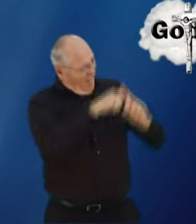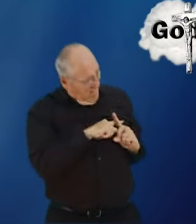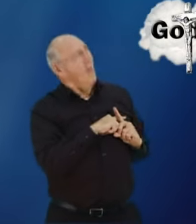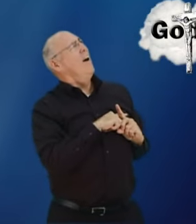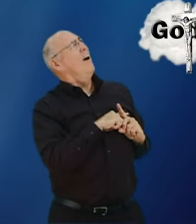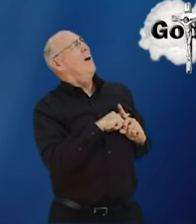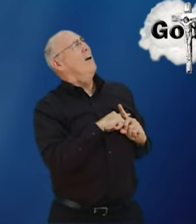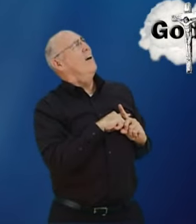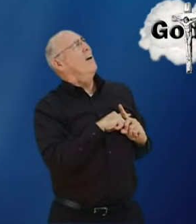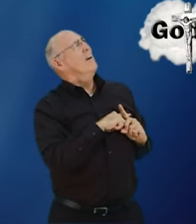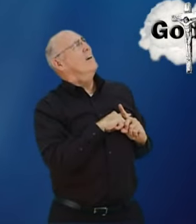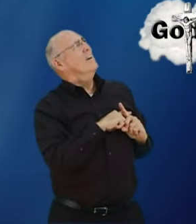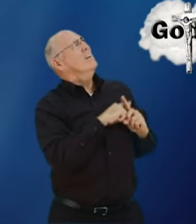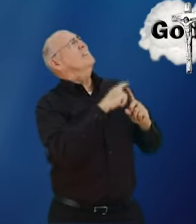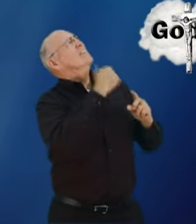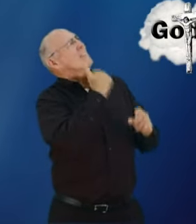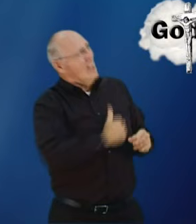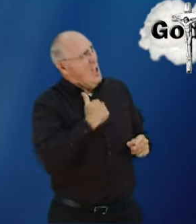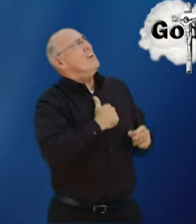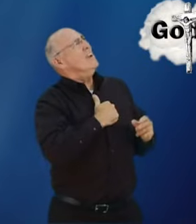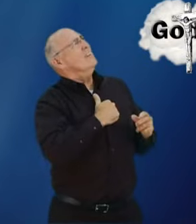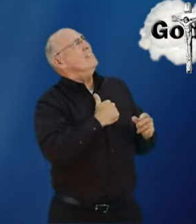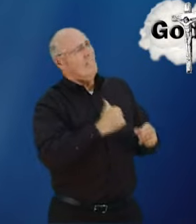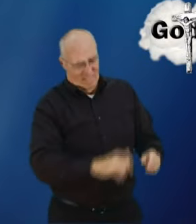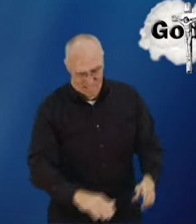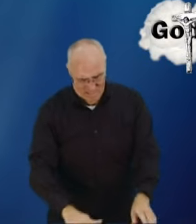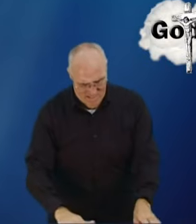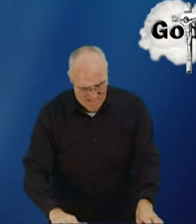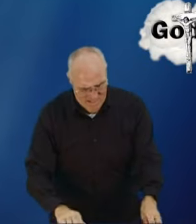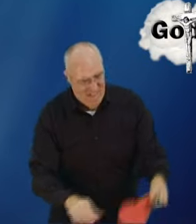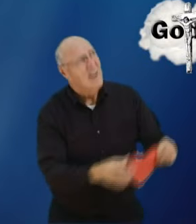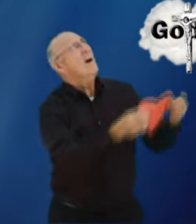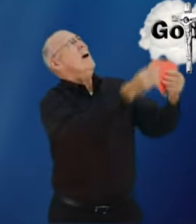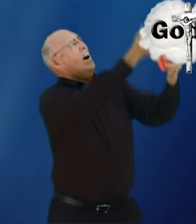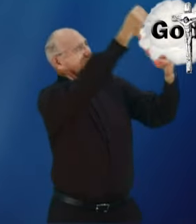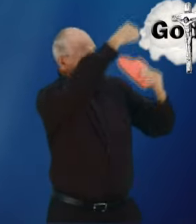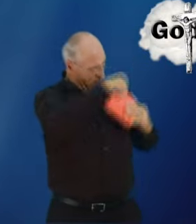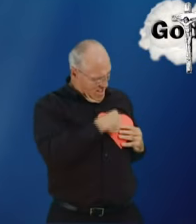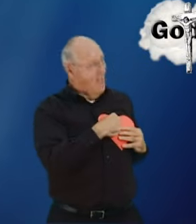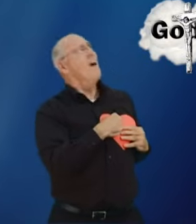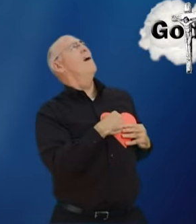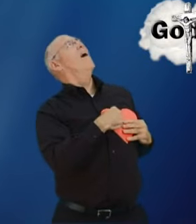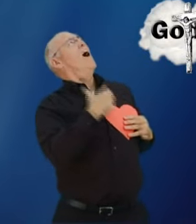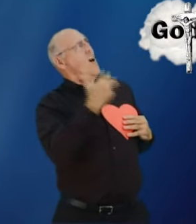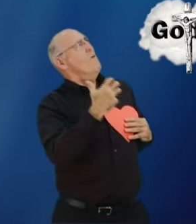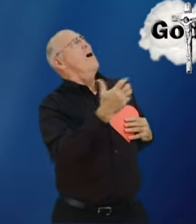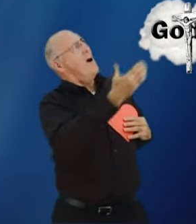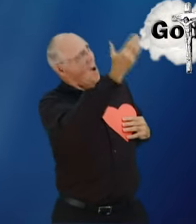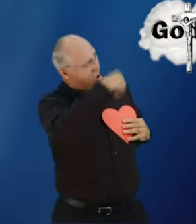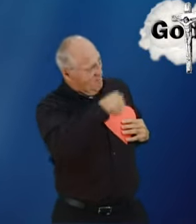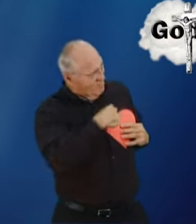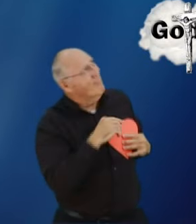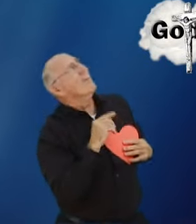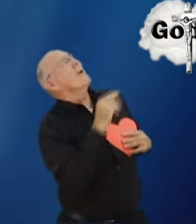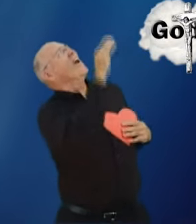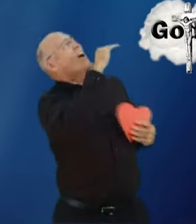Jesus please come into my heart I am sorry please give me a new heart